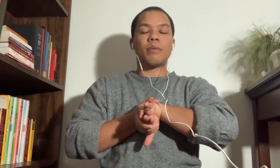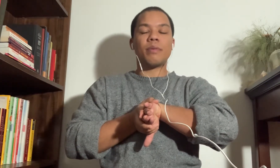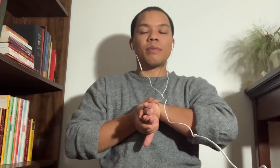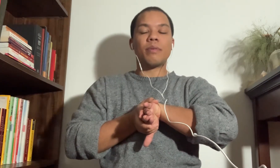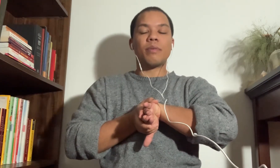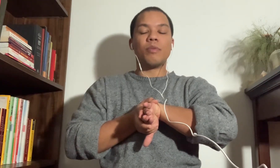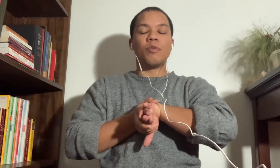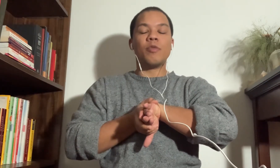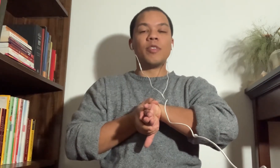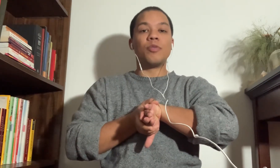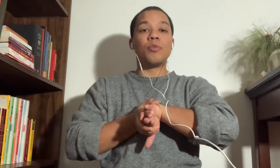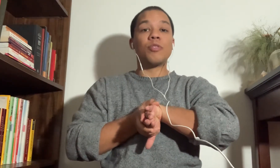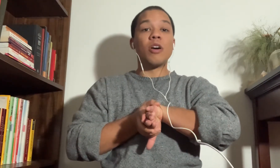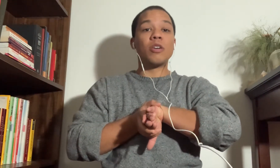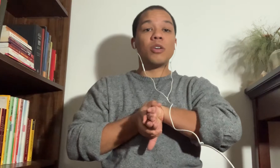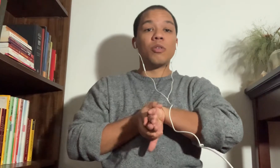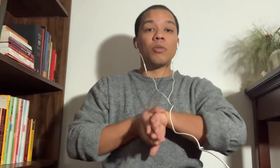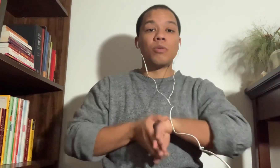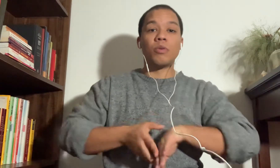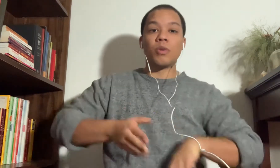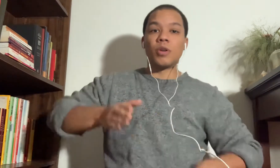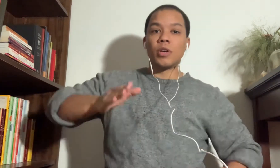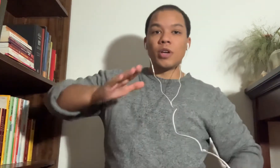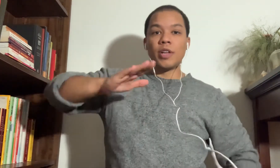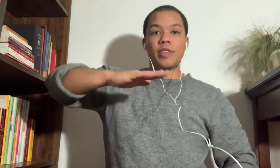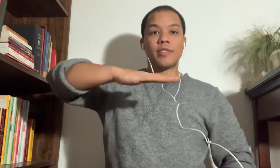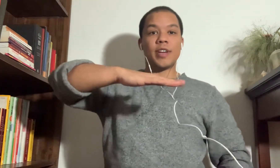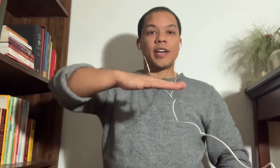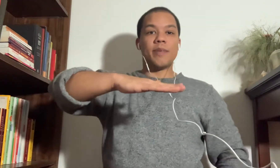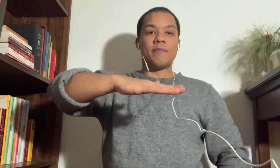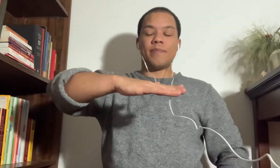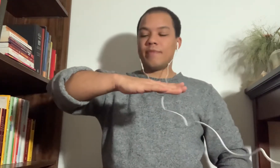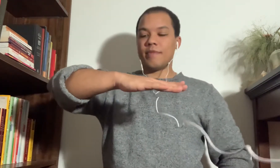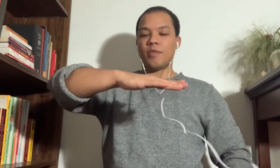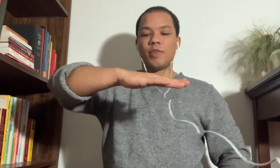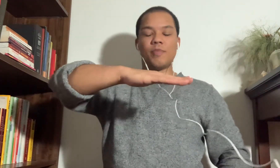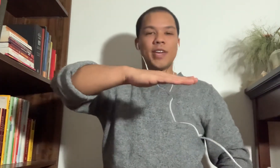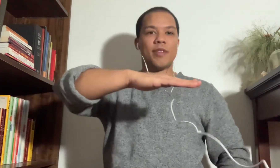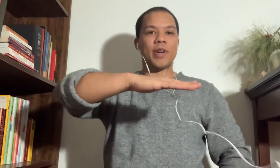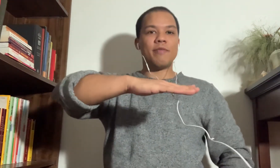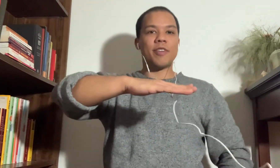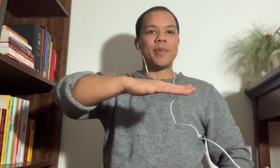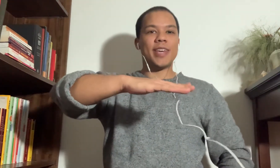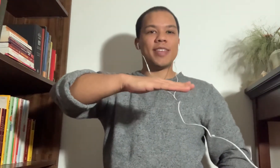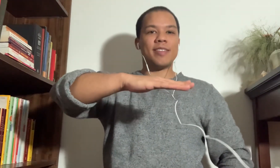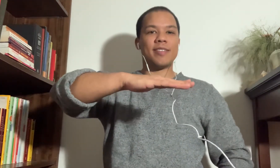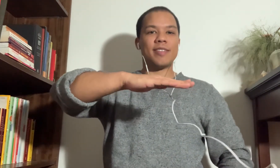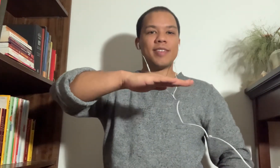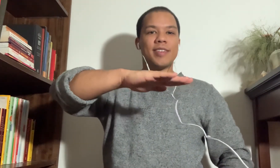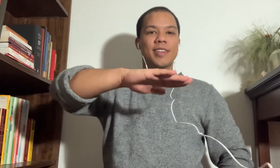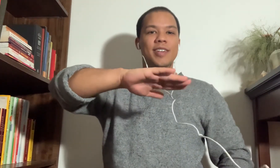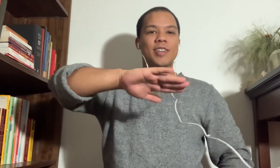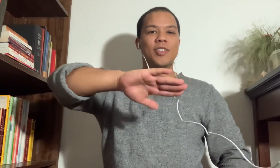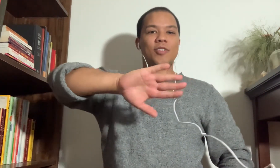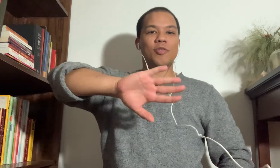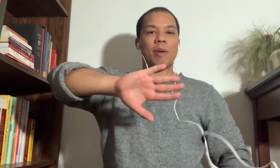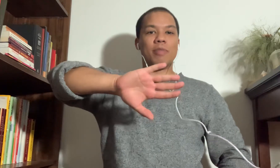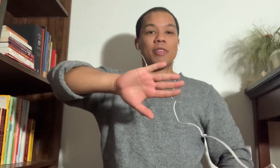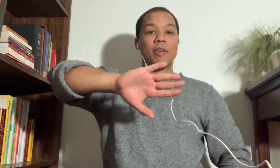We'll move into Sankyo. This time, I'll place my hand right in front of me like this. Drop the thumb